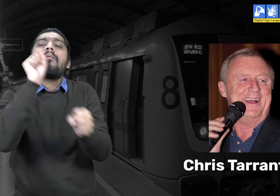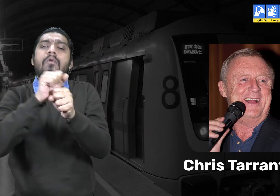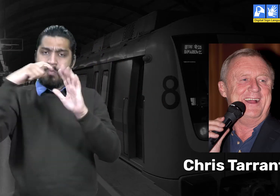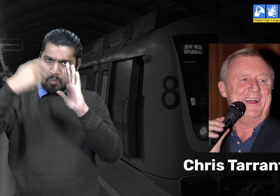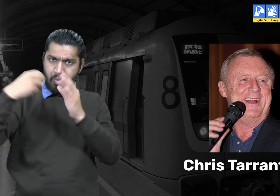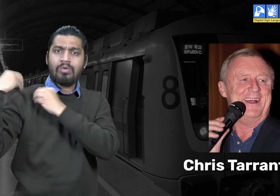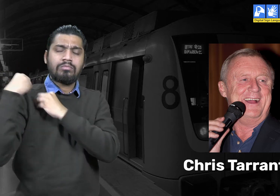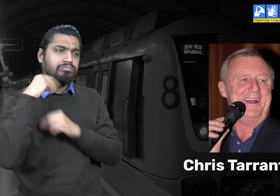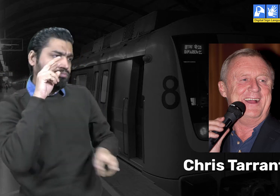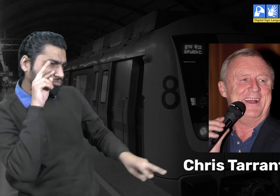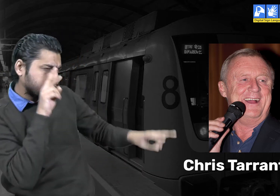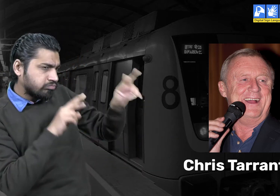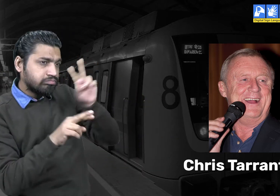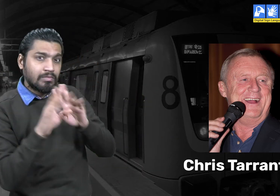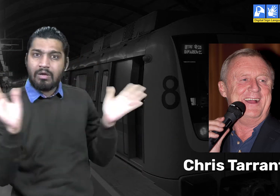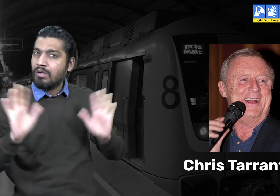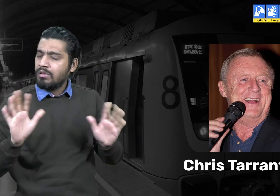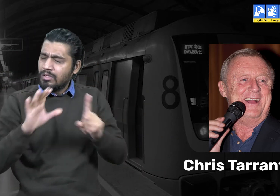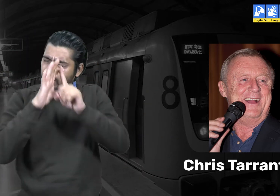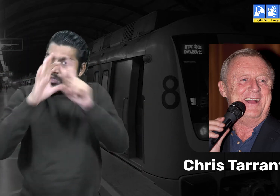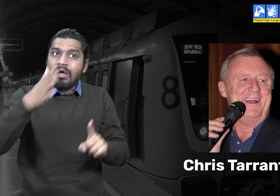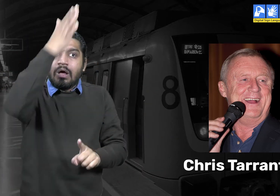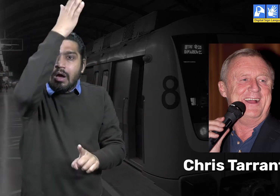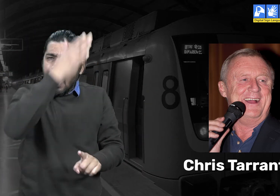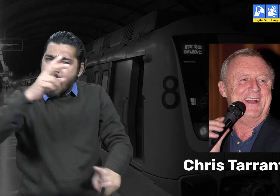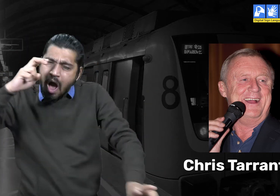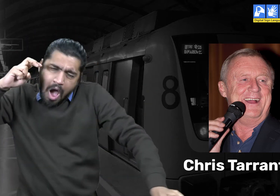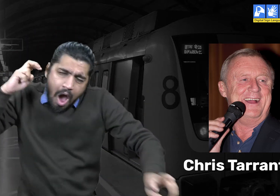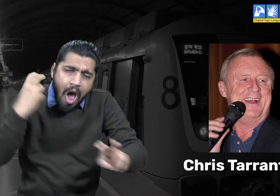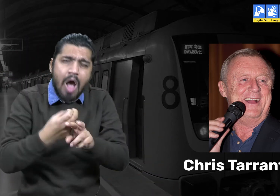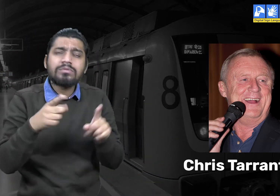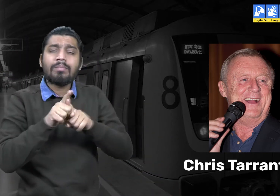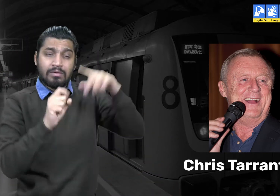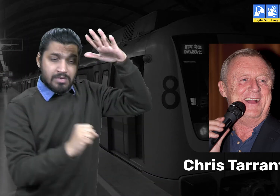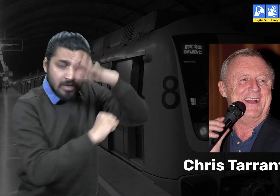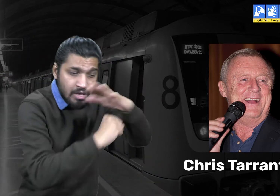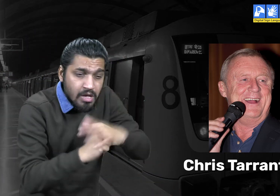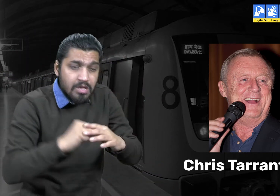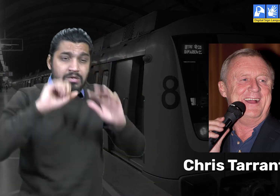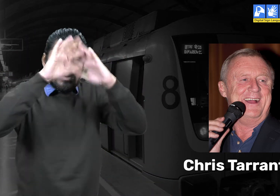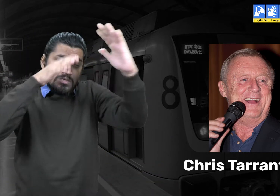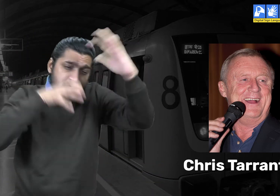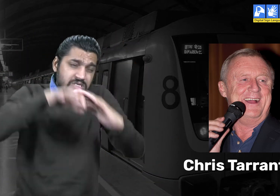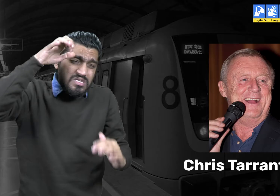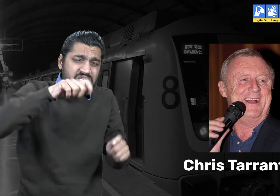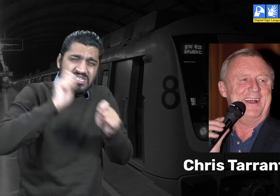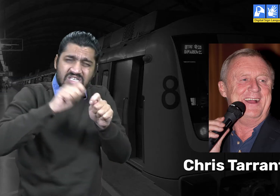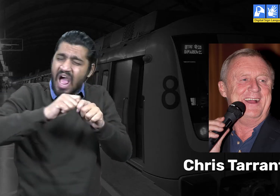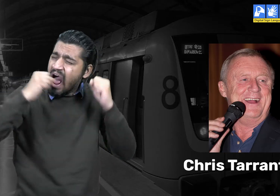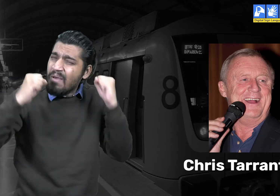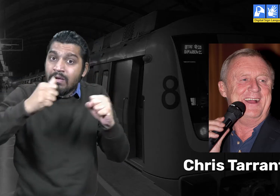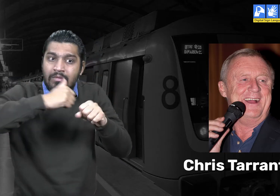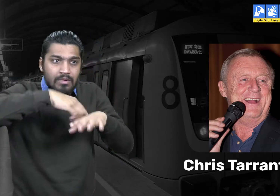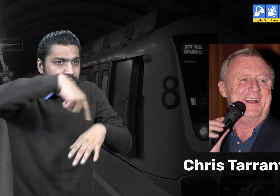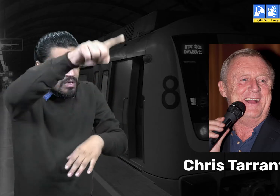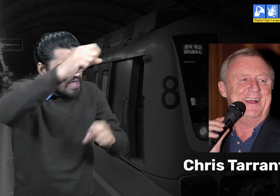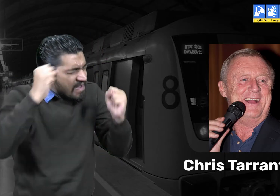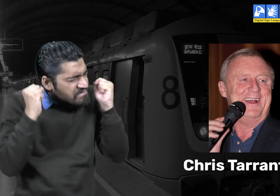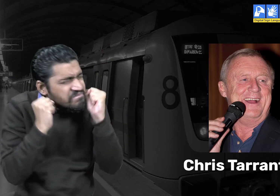And considered as one of the most difficult